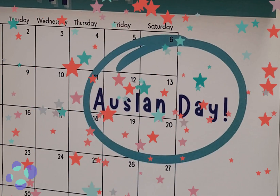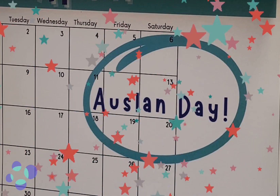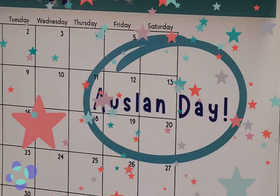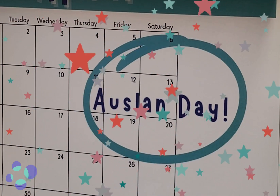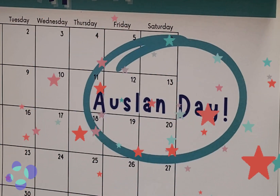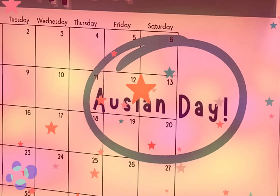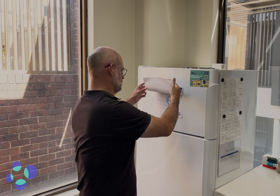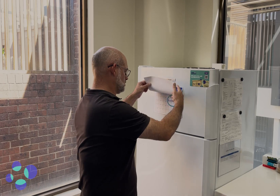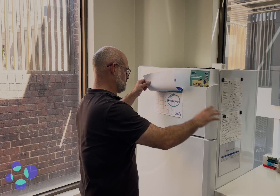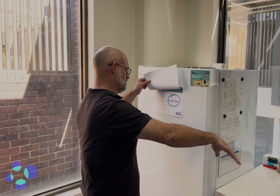Hey Kate.